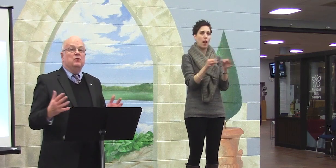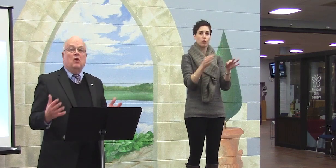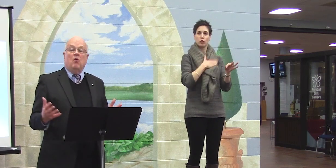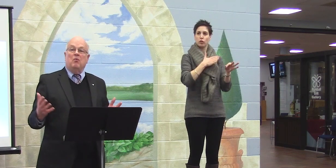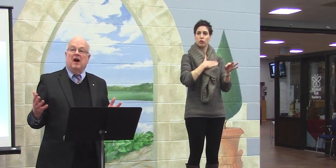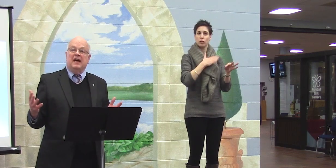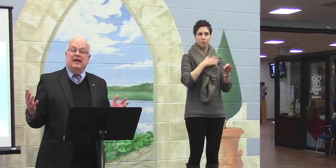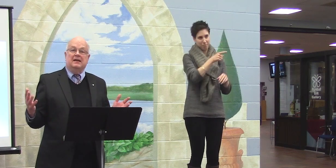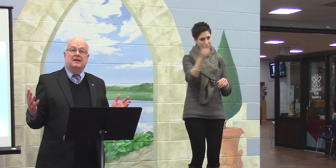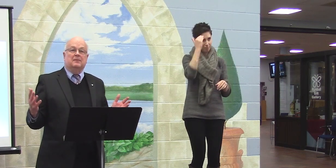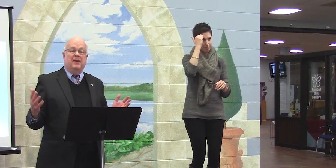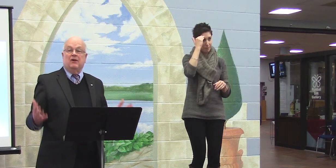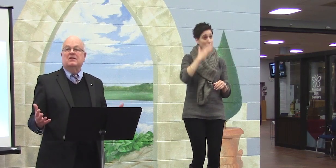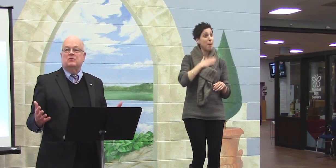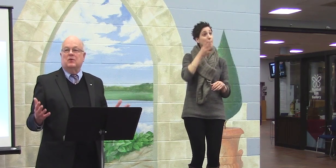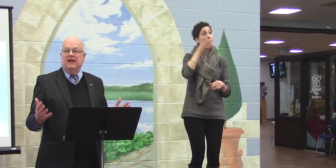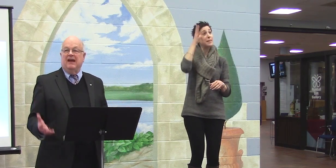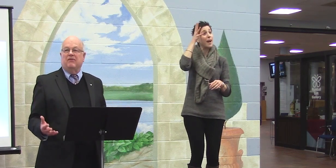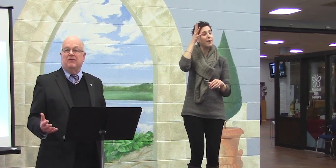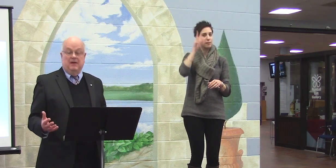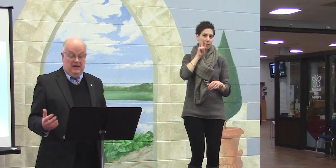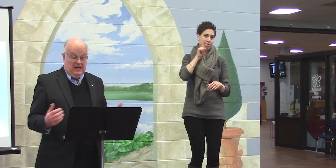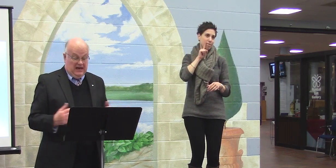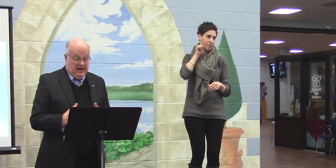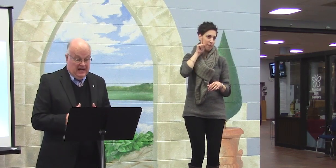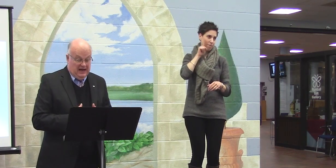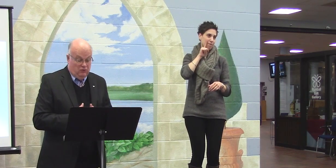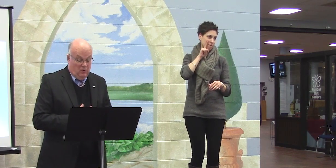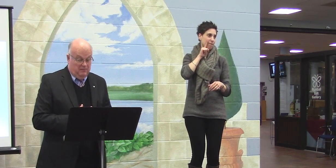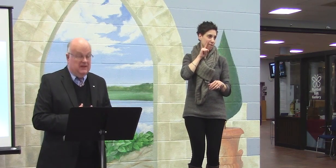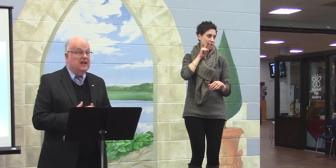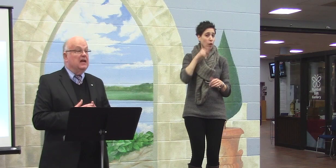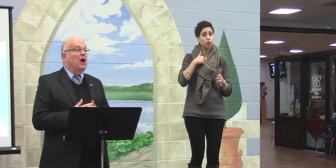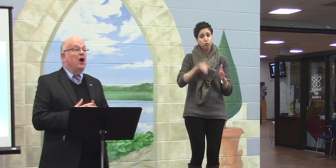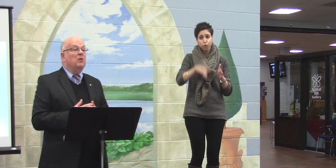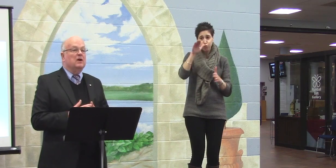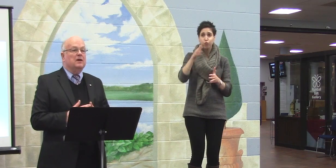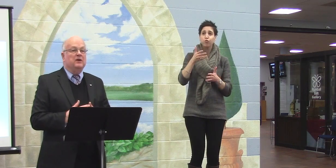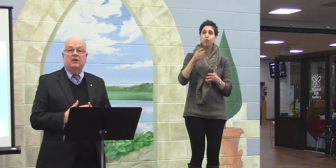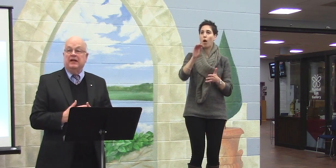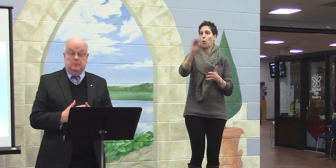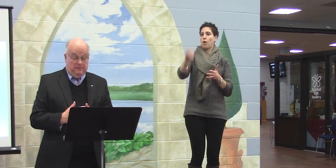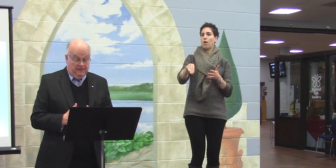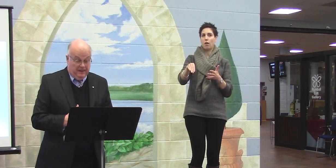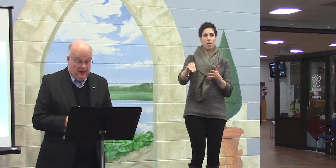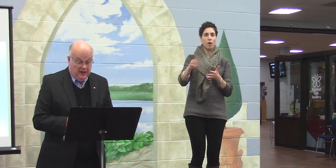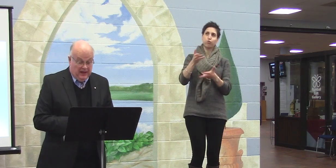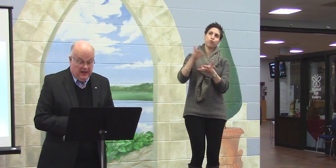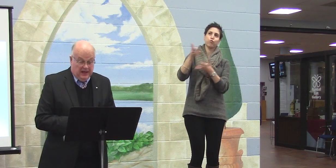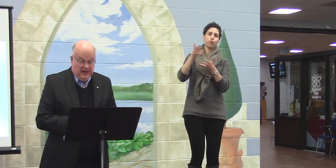many of you know my parents were deaf and I grew up in the Ottawa community.